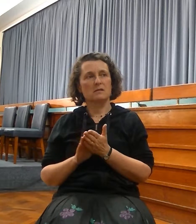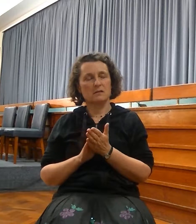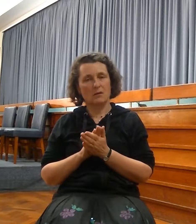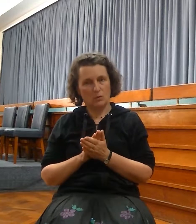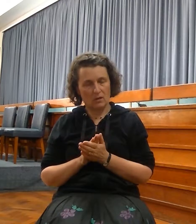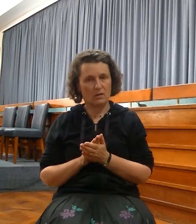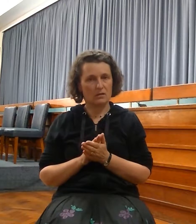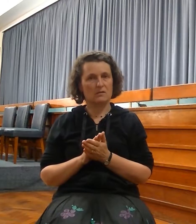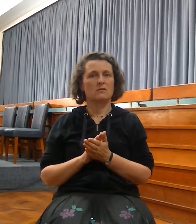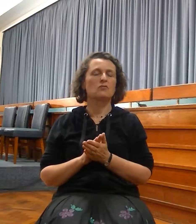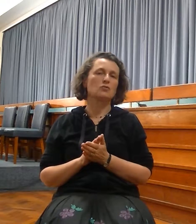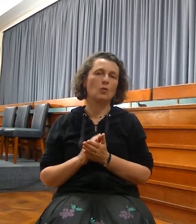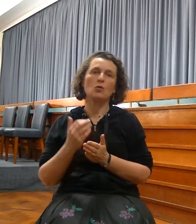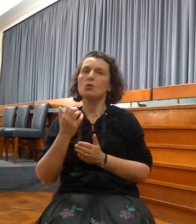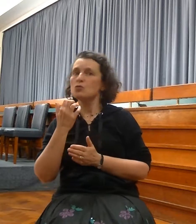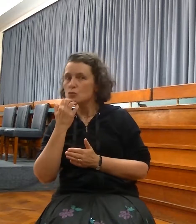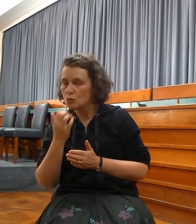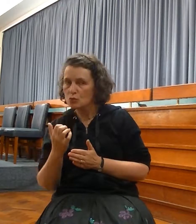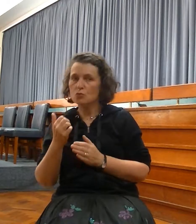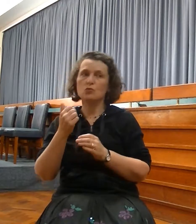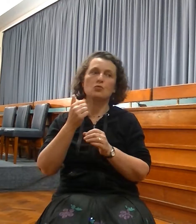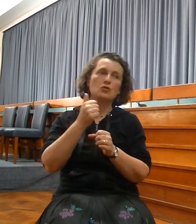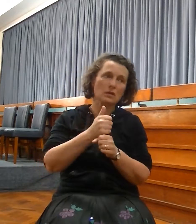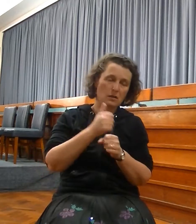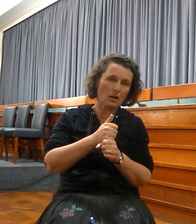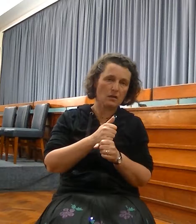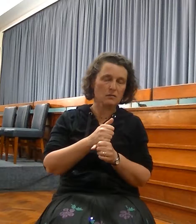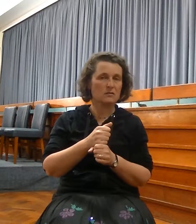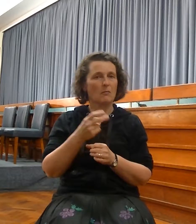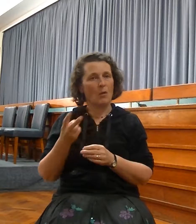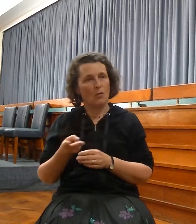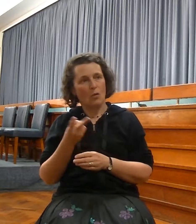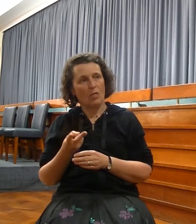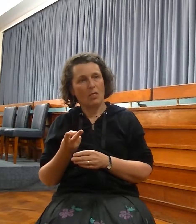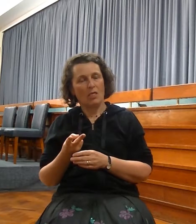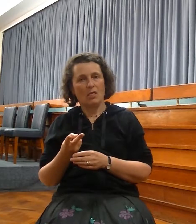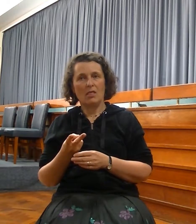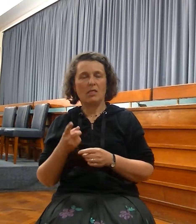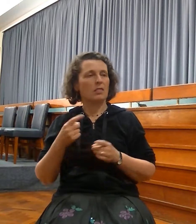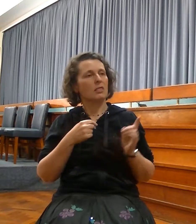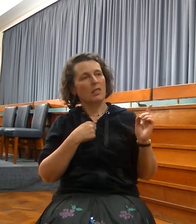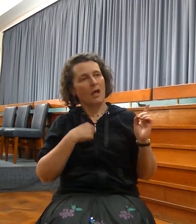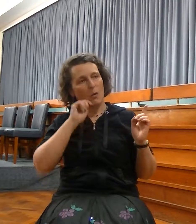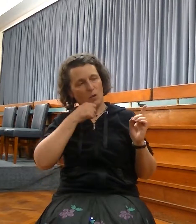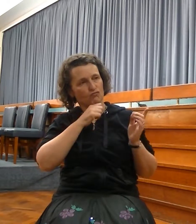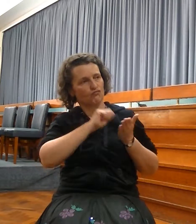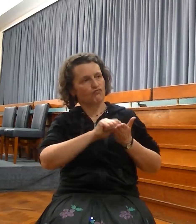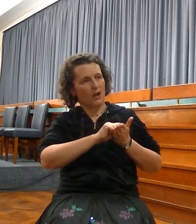Jews and Gentiles. I will put my law in their inward parts. This is inward conversion.